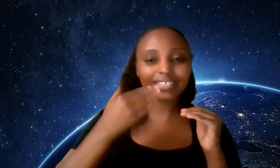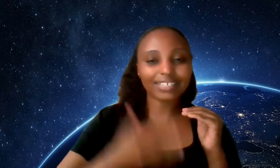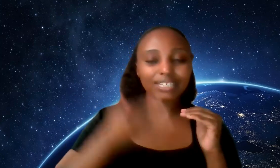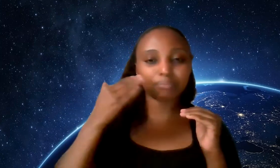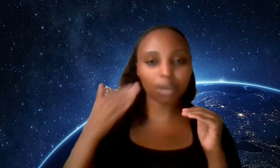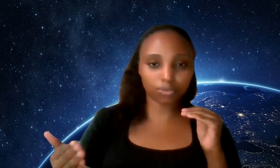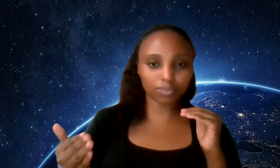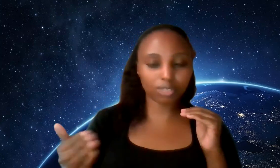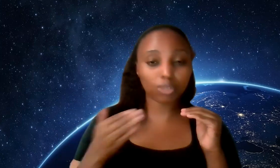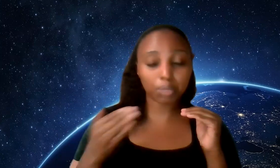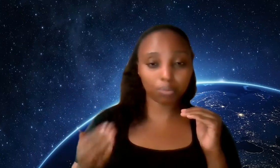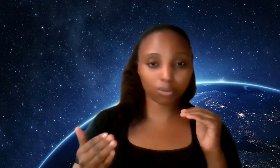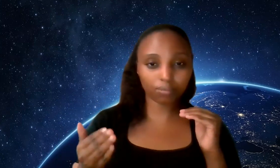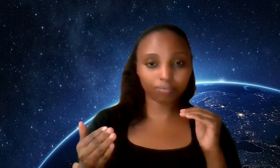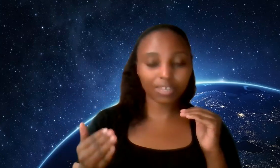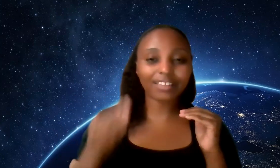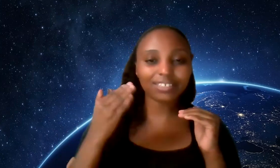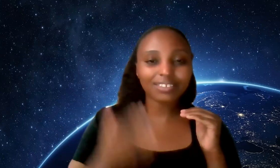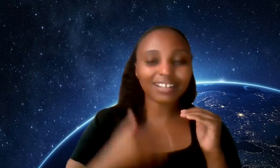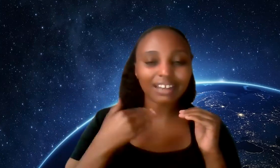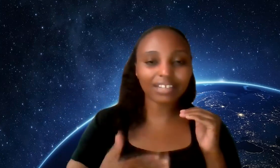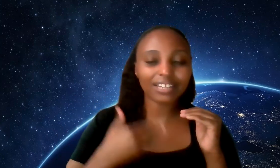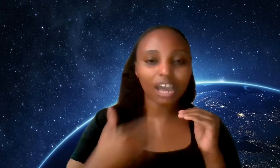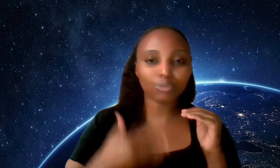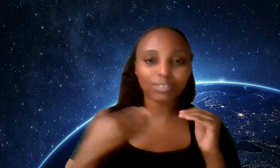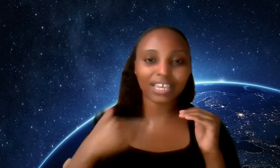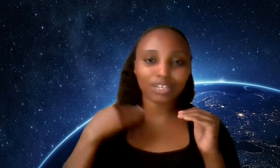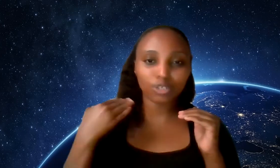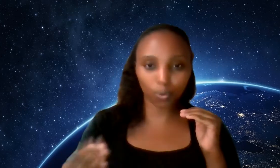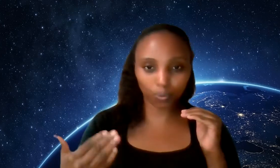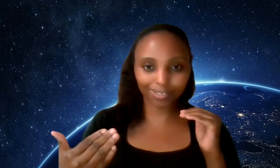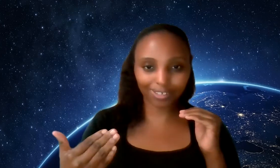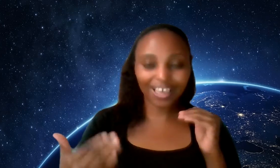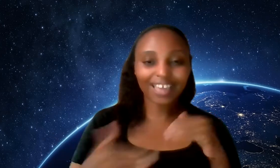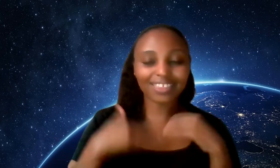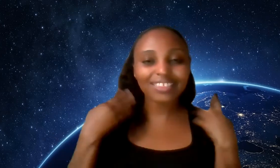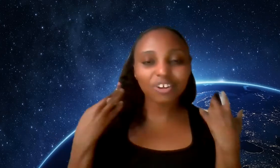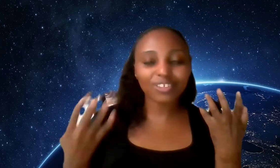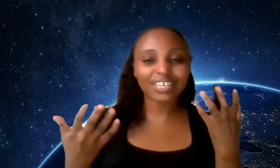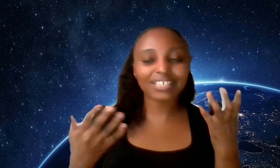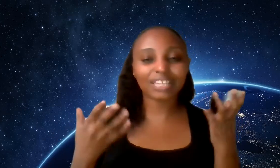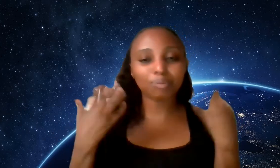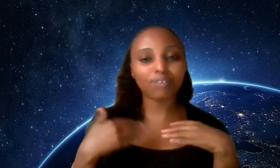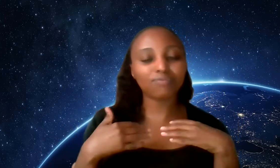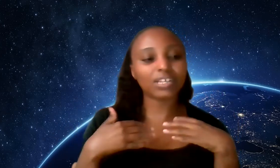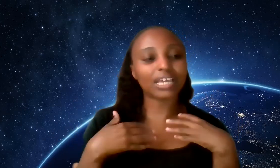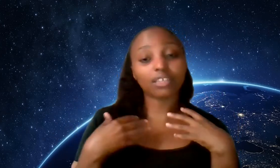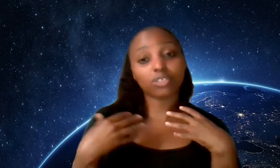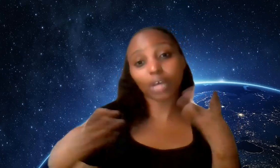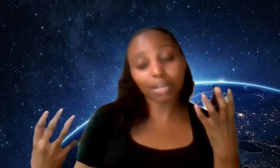setting boundaries with people and start learning how to say no I think the other thing is that people feel like they're so